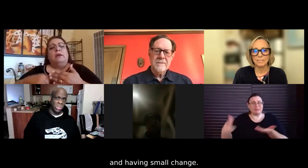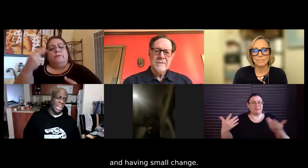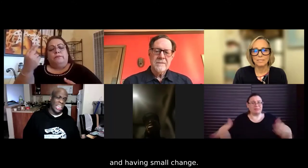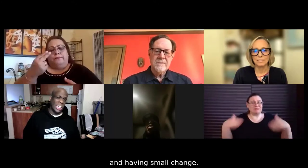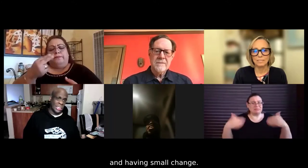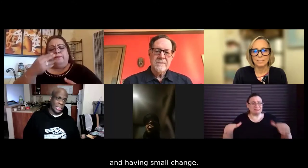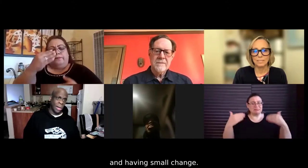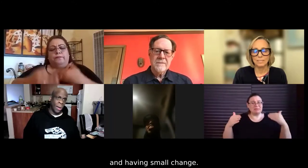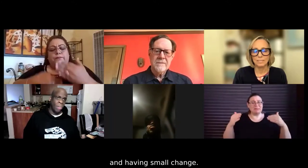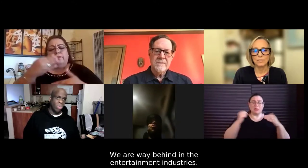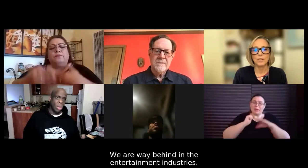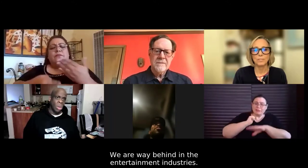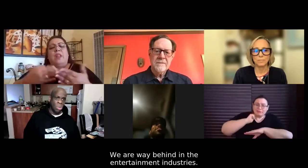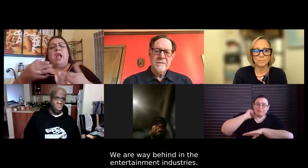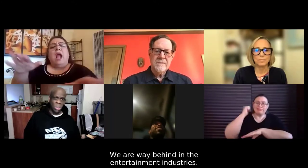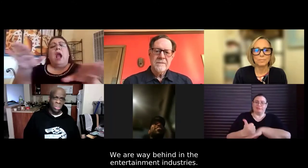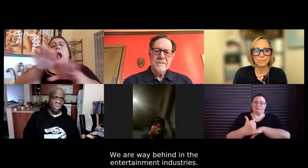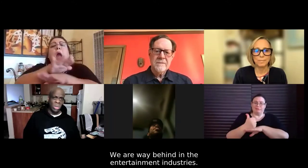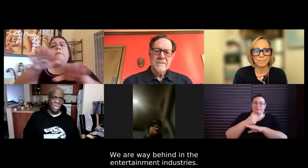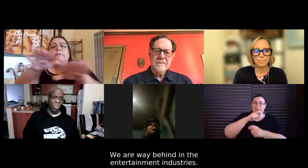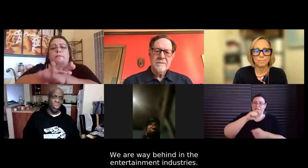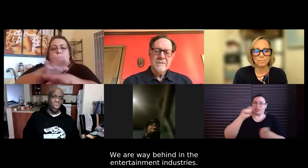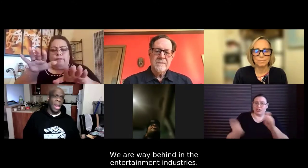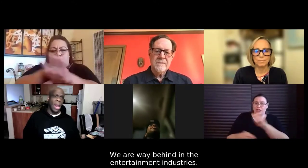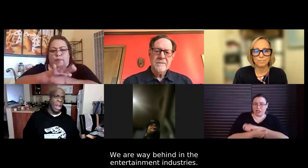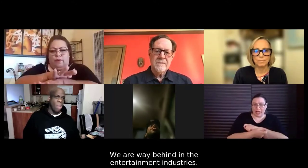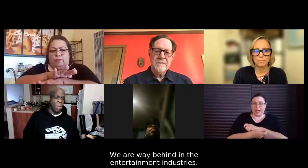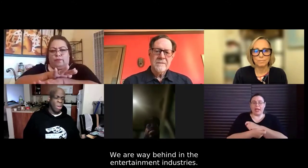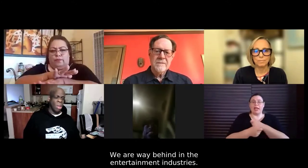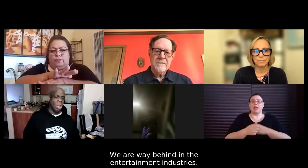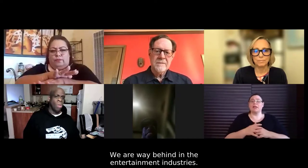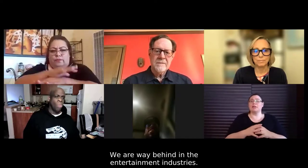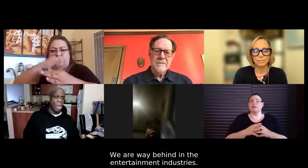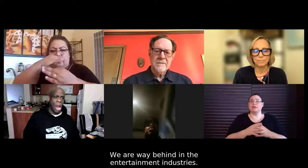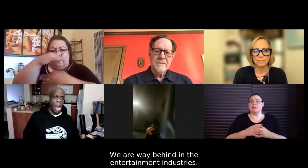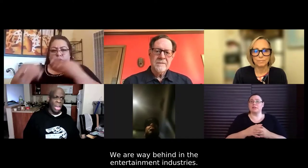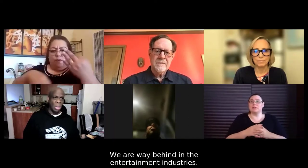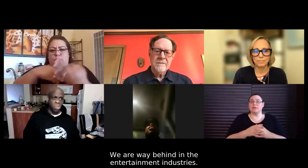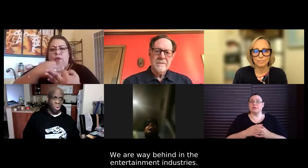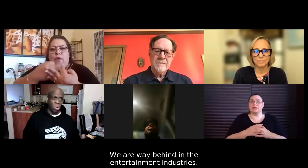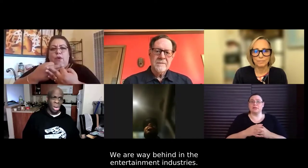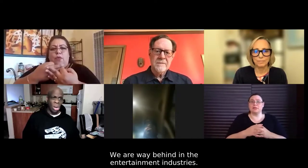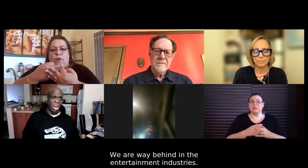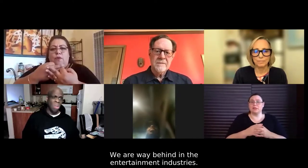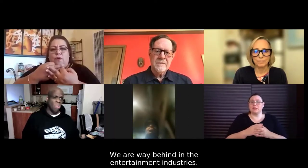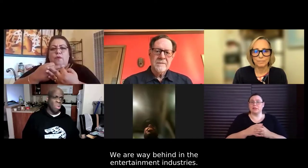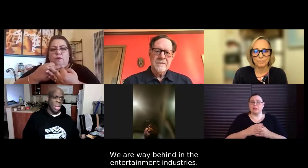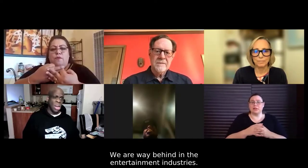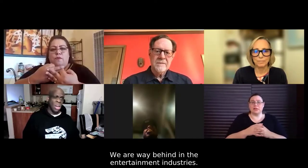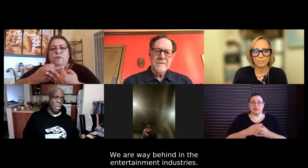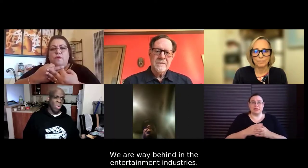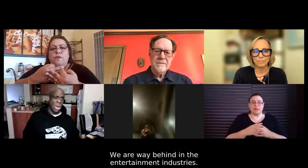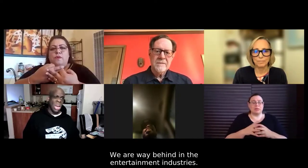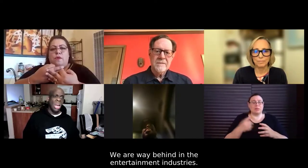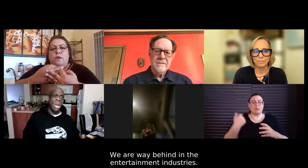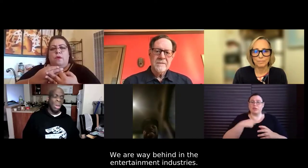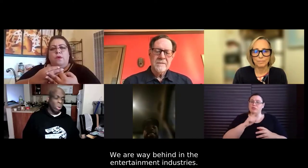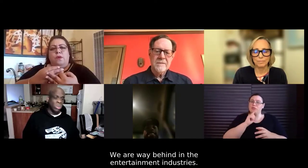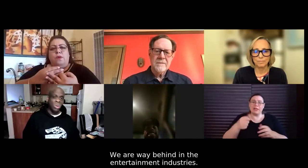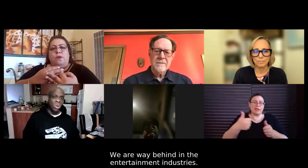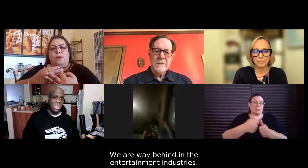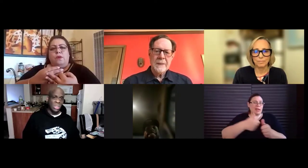change. Right. The sports arena is way behind the sports arena and the music industry.